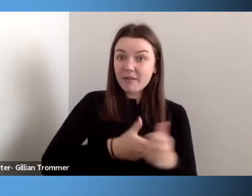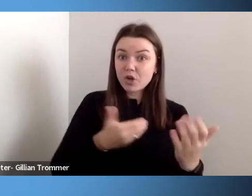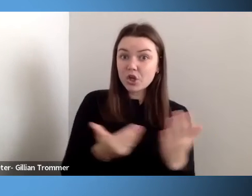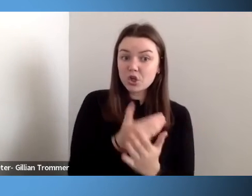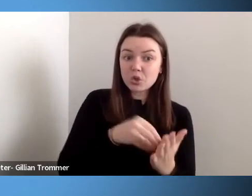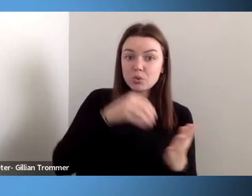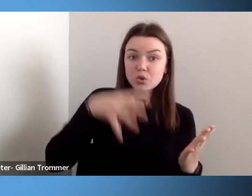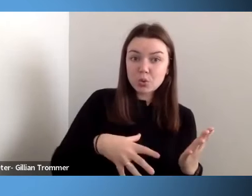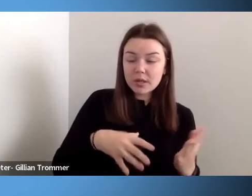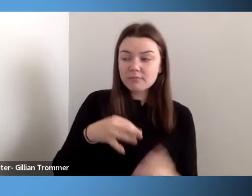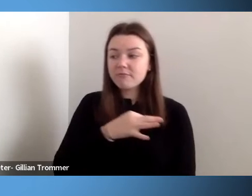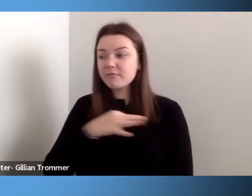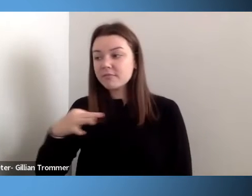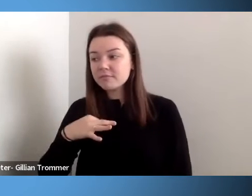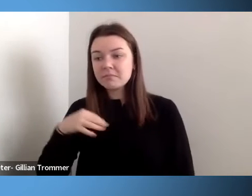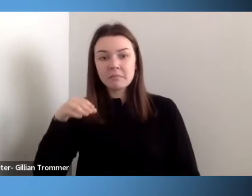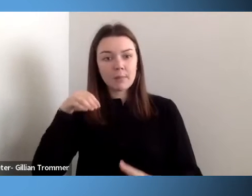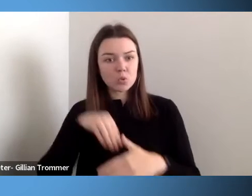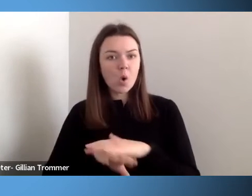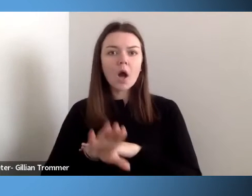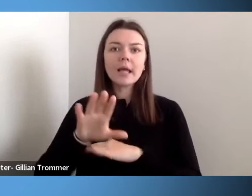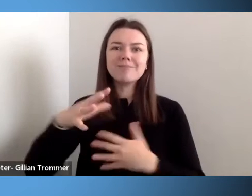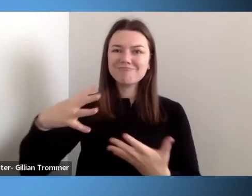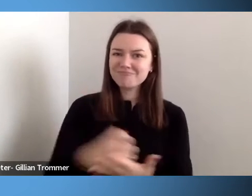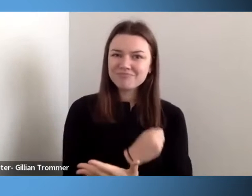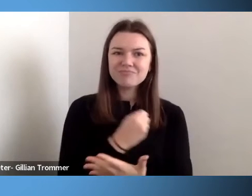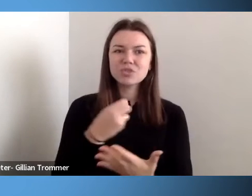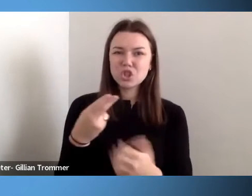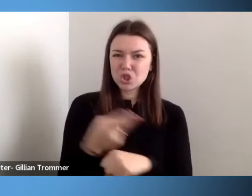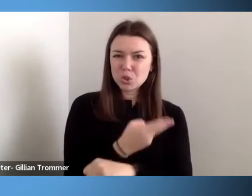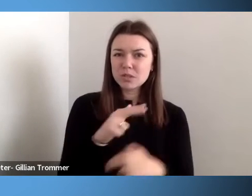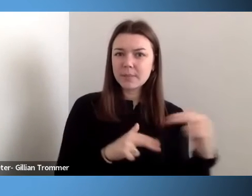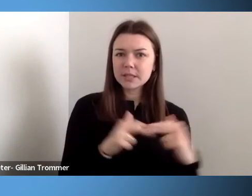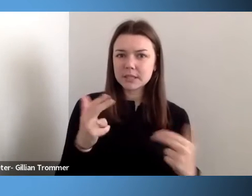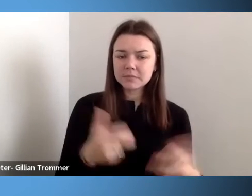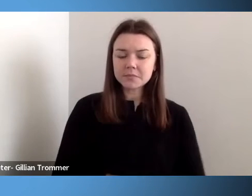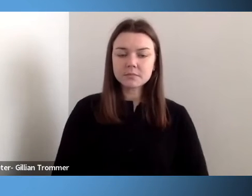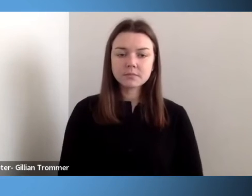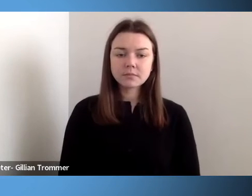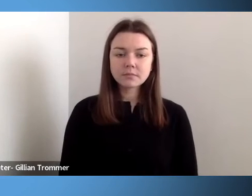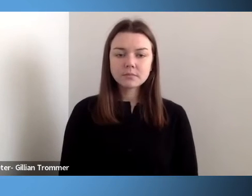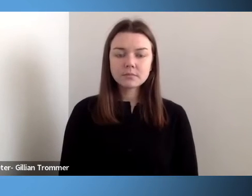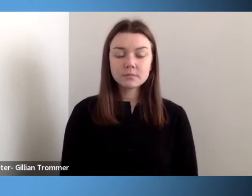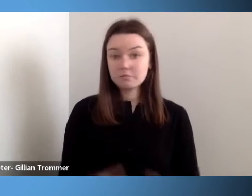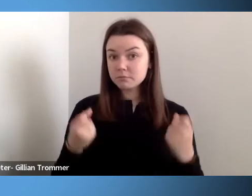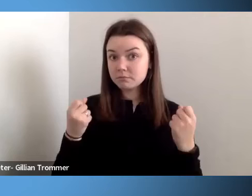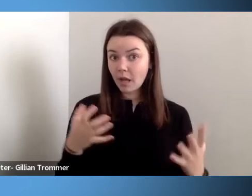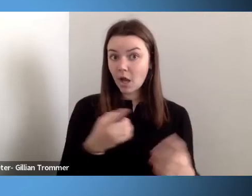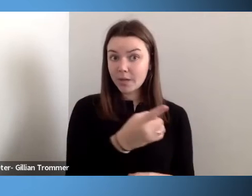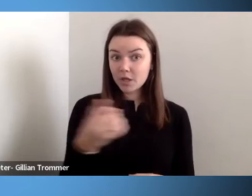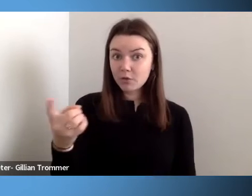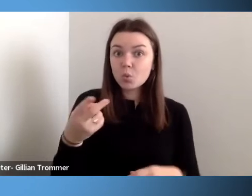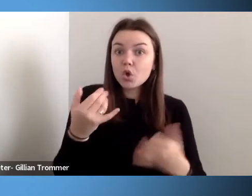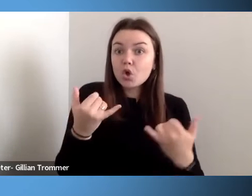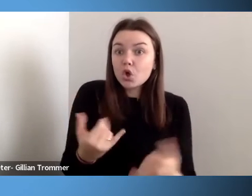the facility. How many of you are currently using accessible features on your